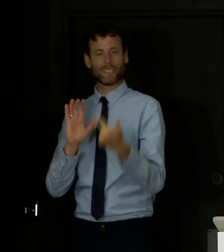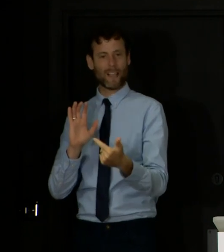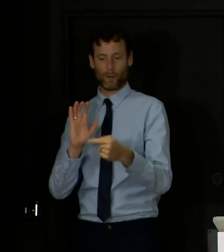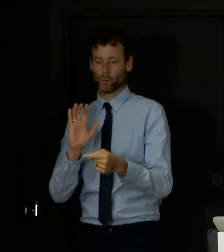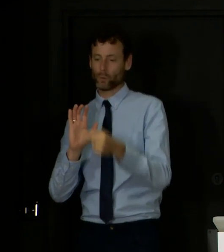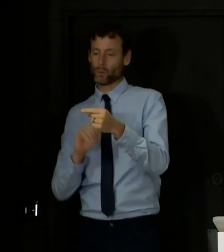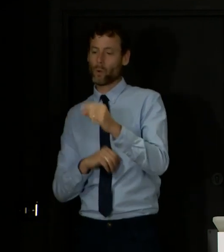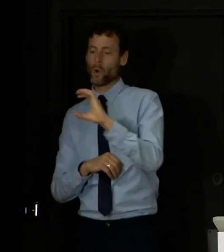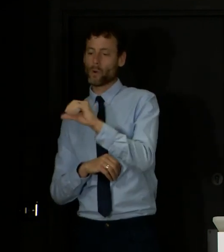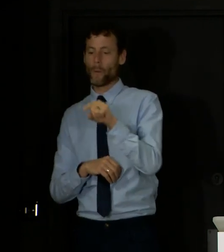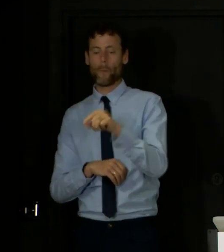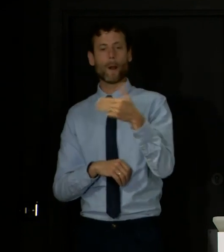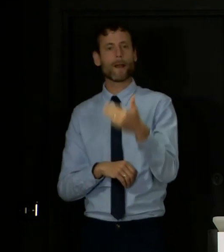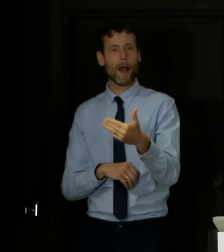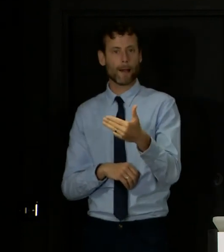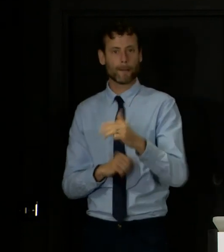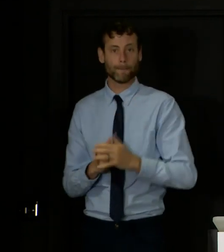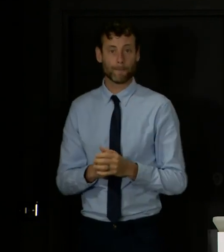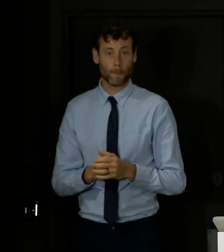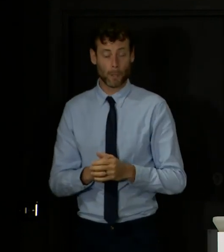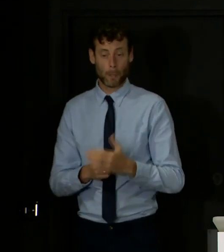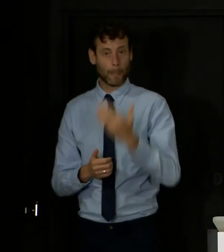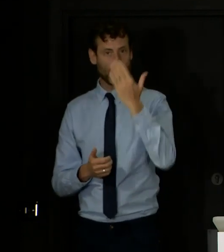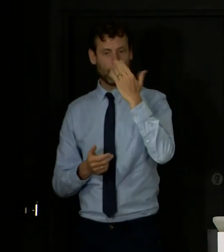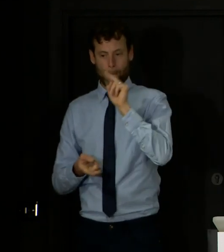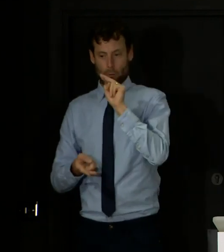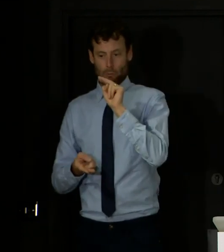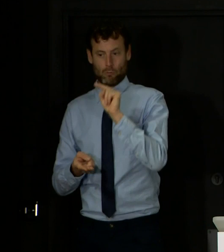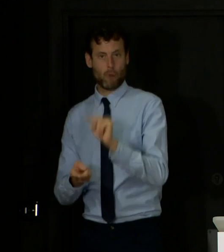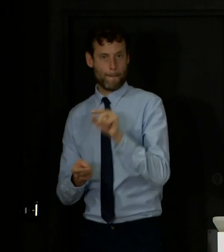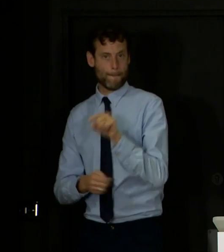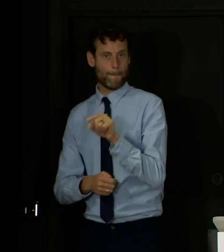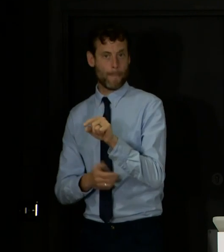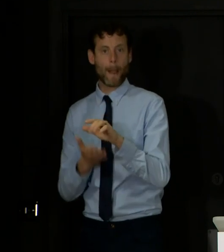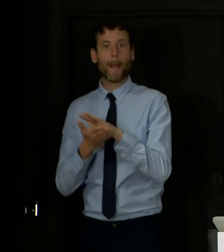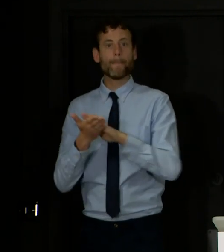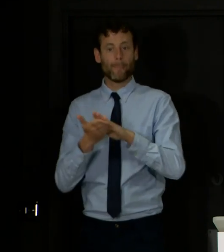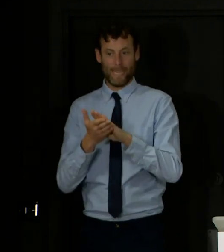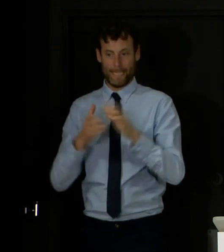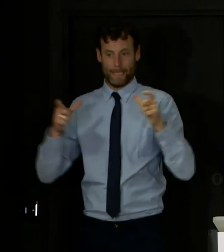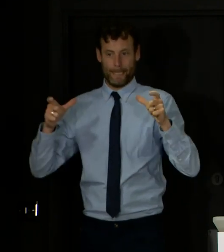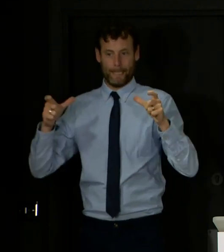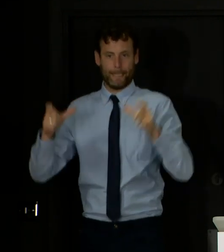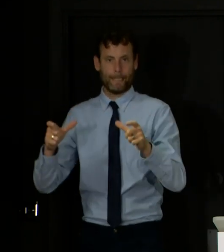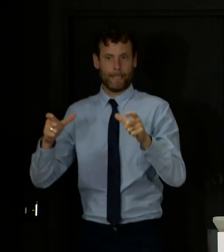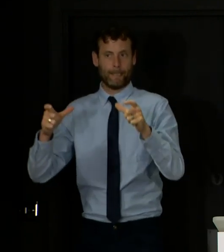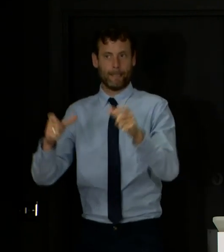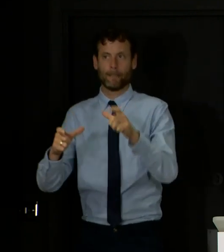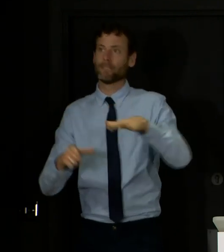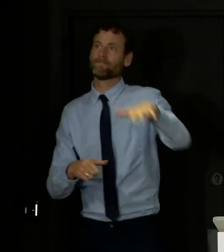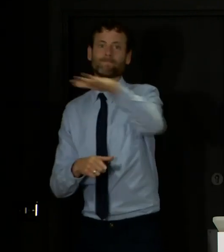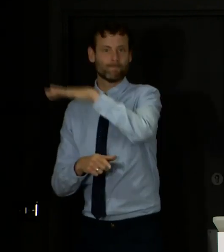and 0.9. So under that estimate we expect that the virus will continue to decline.